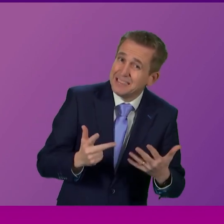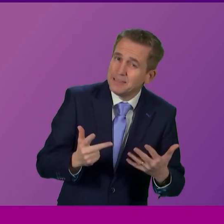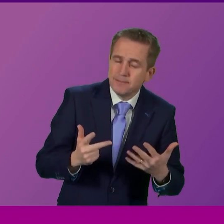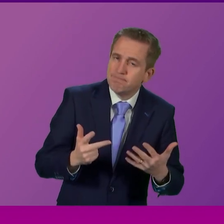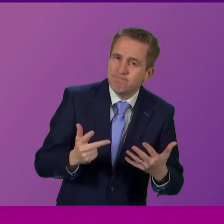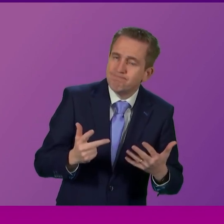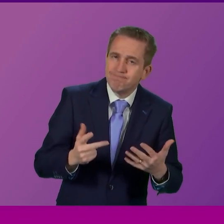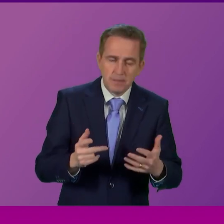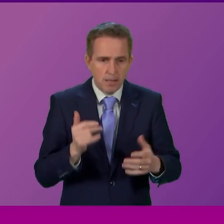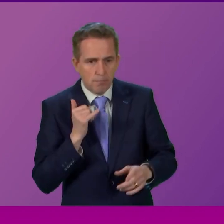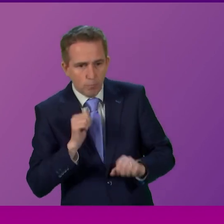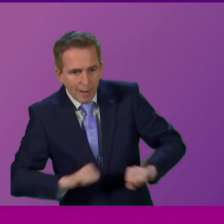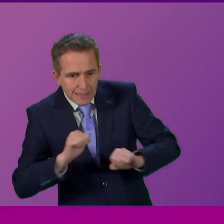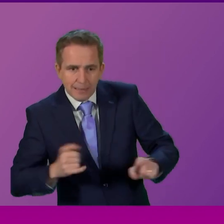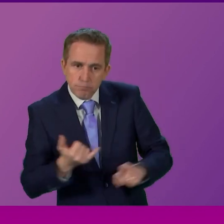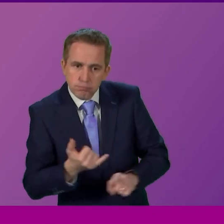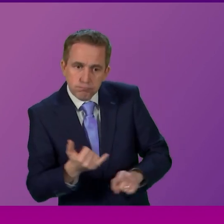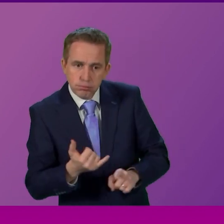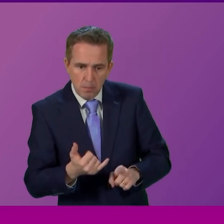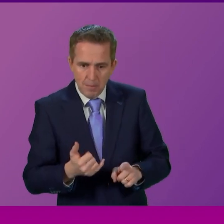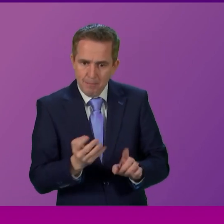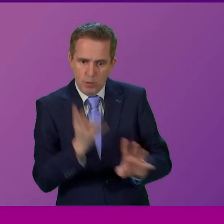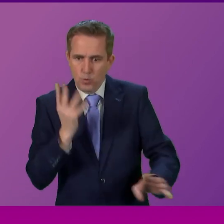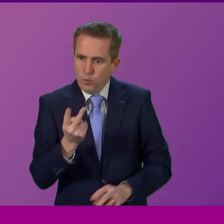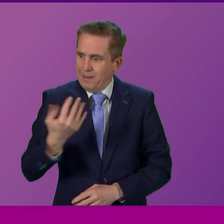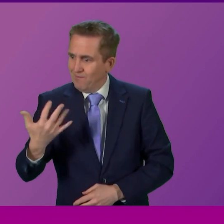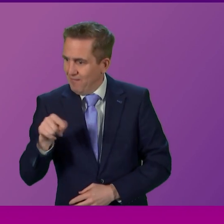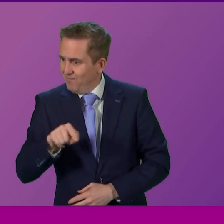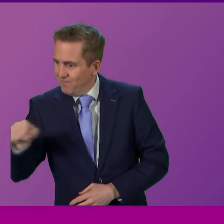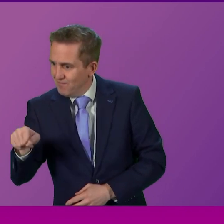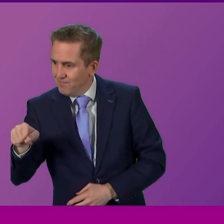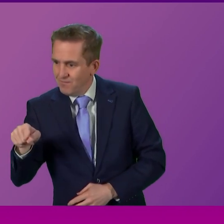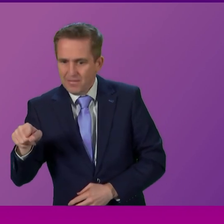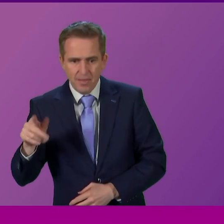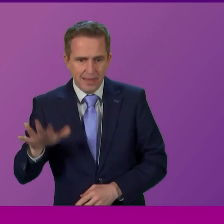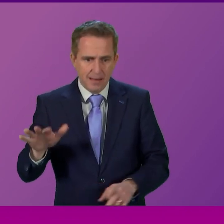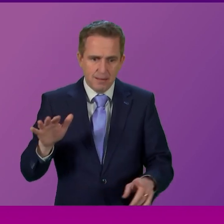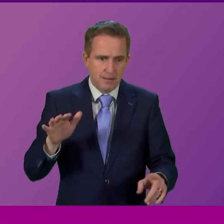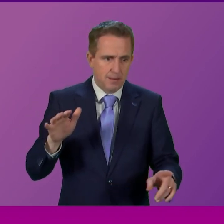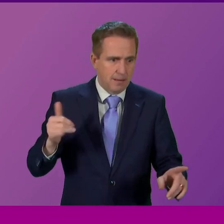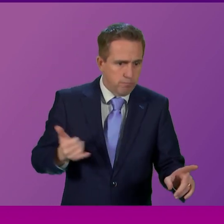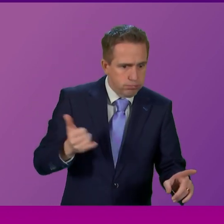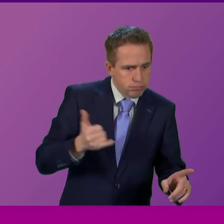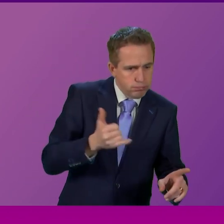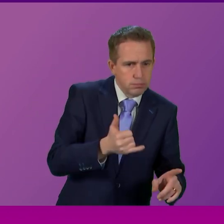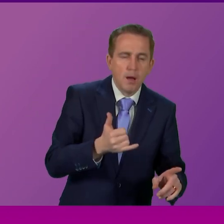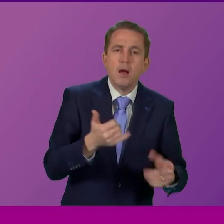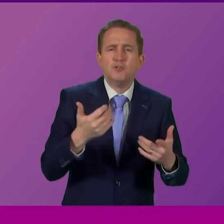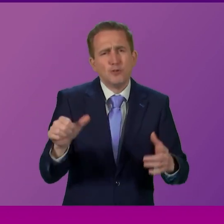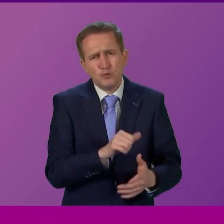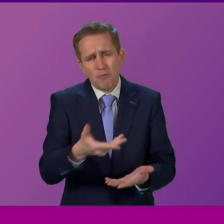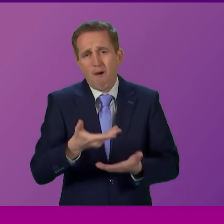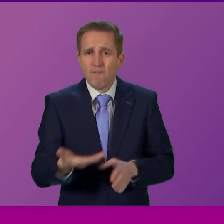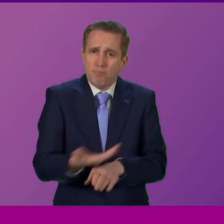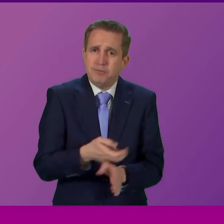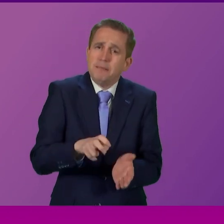you might not get through you'll be 25th in the queue and therefore people hang up and end up at A&E as Murdo Fraser has said so pre-bookable appointments could